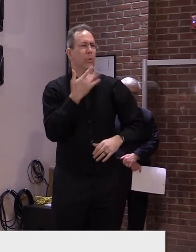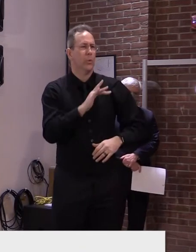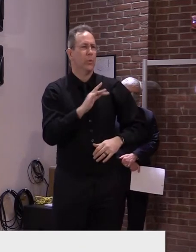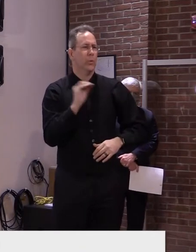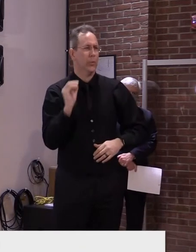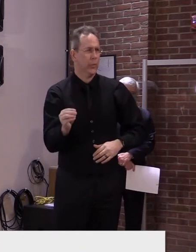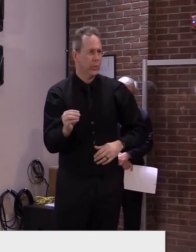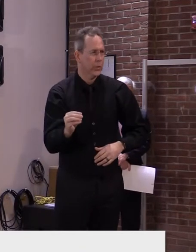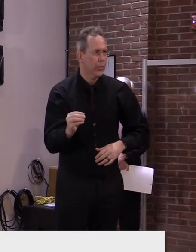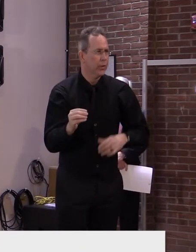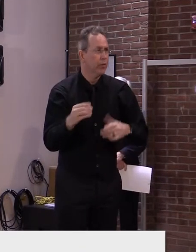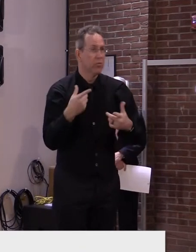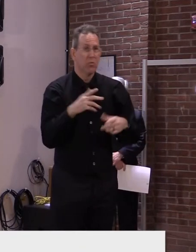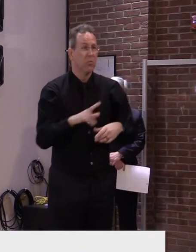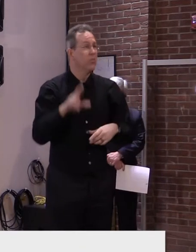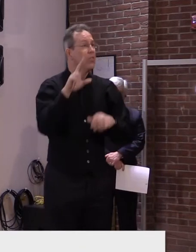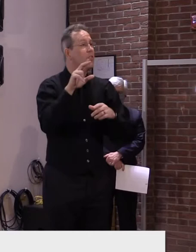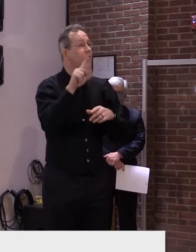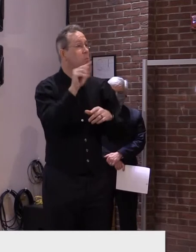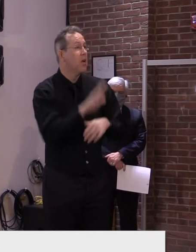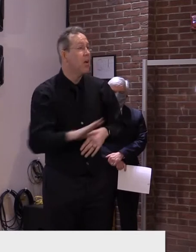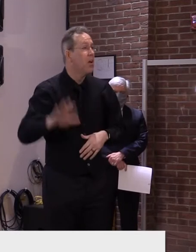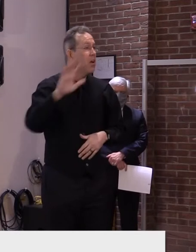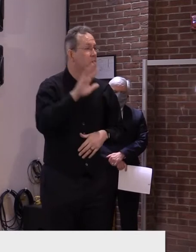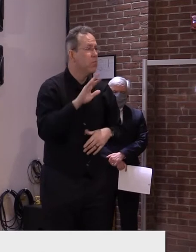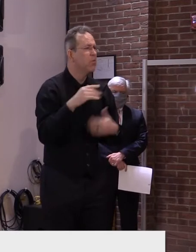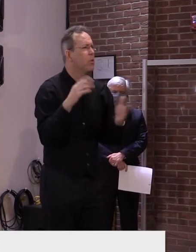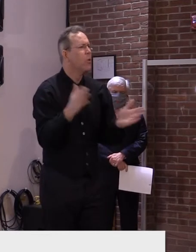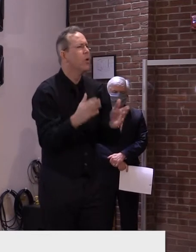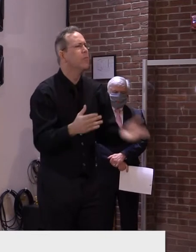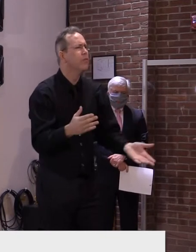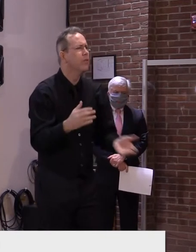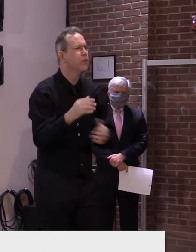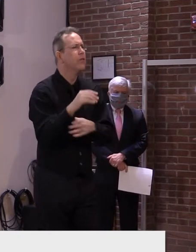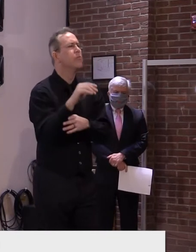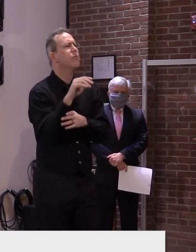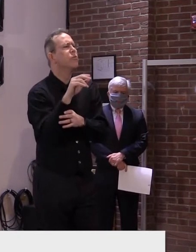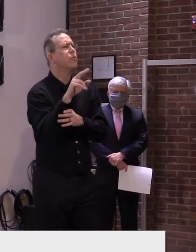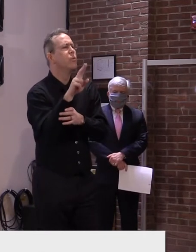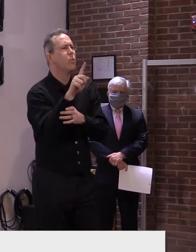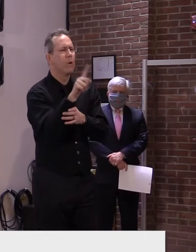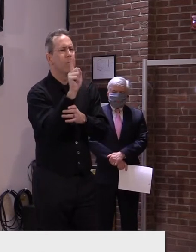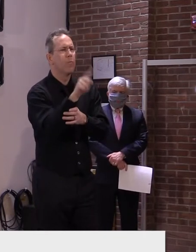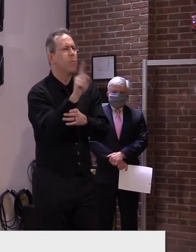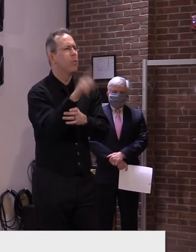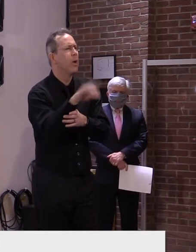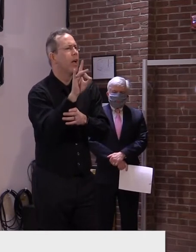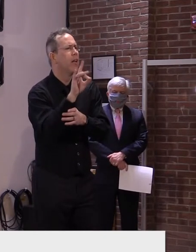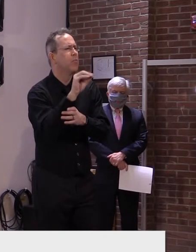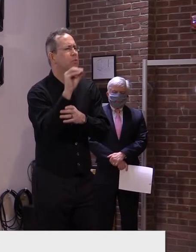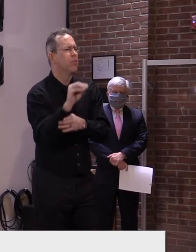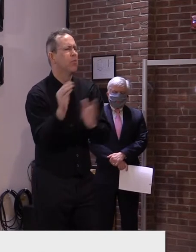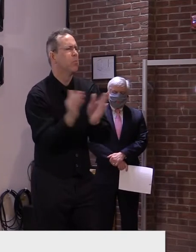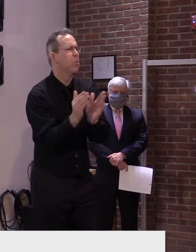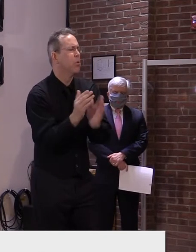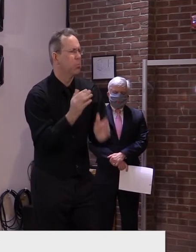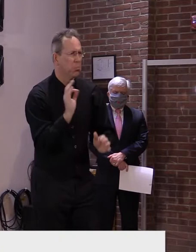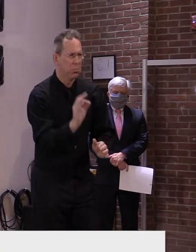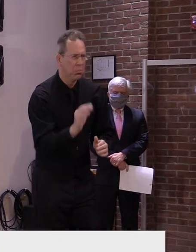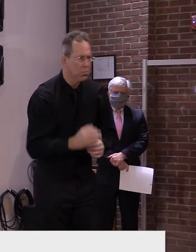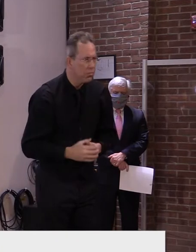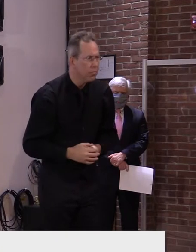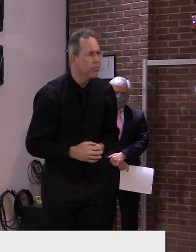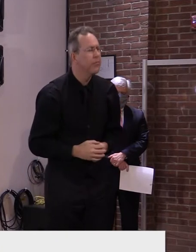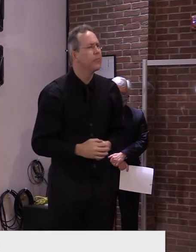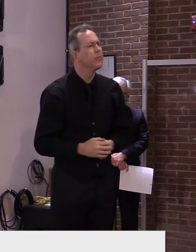is 1.8%. We collect monthly data from our schools as to what extent they're offering in-person, remote, and hybrid